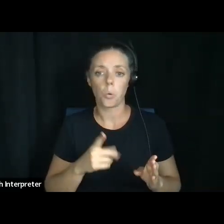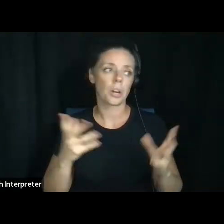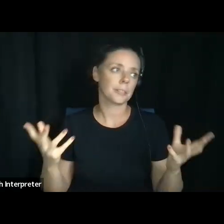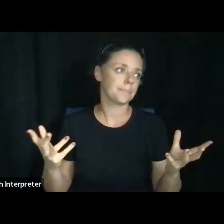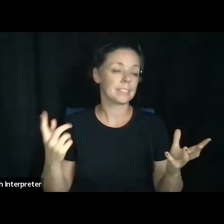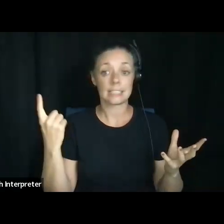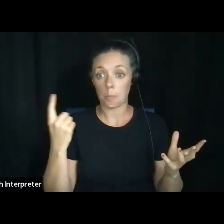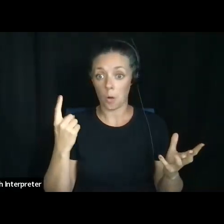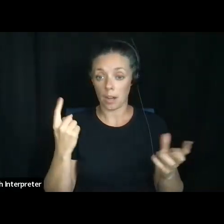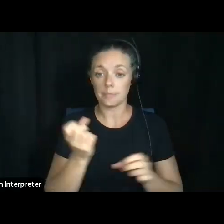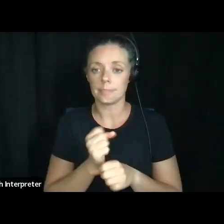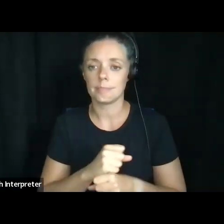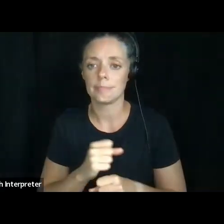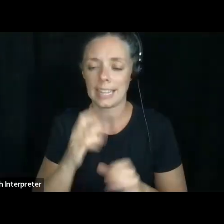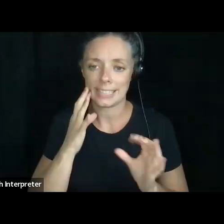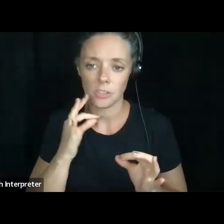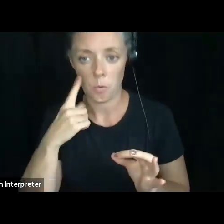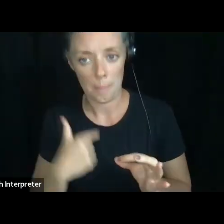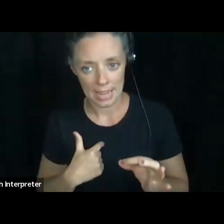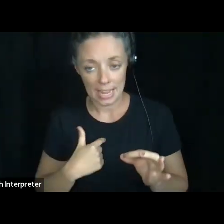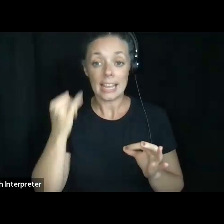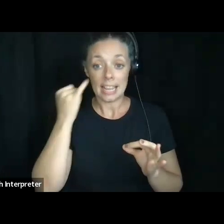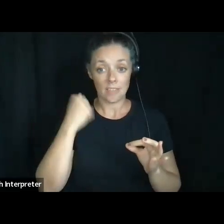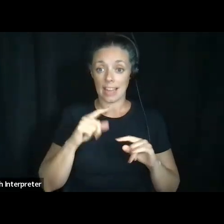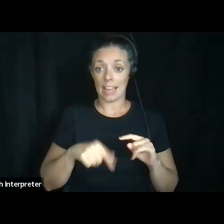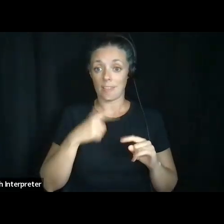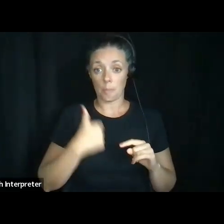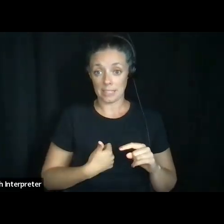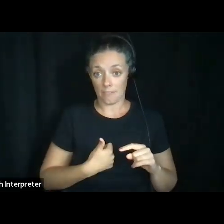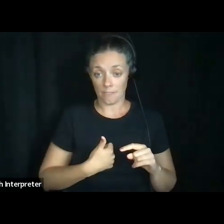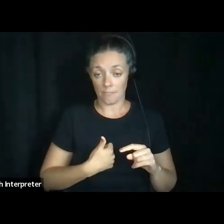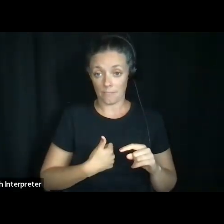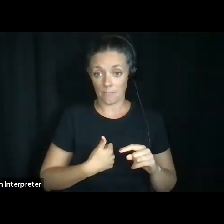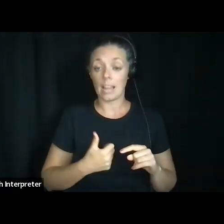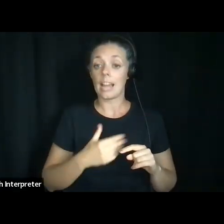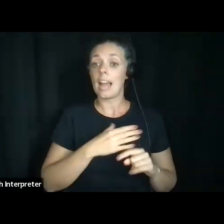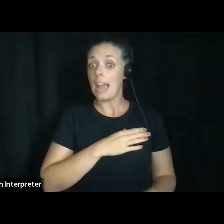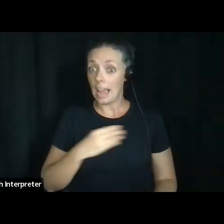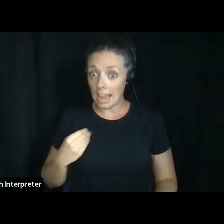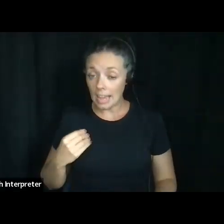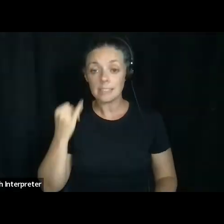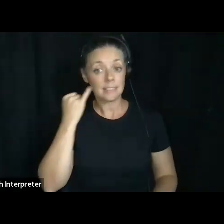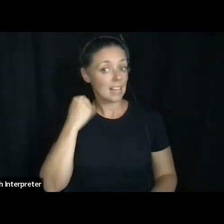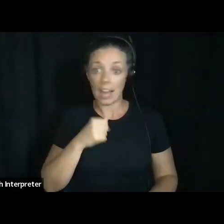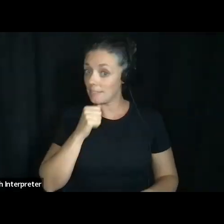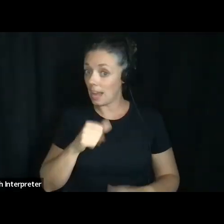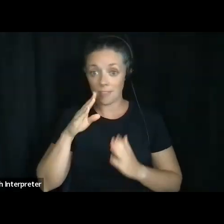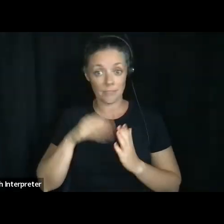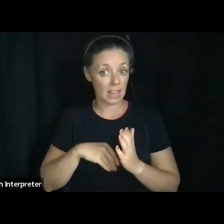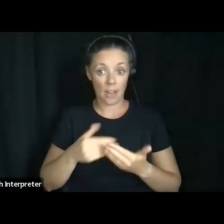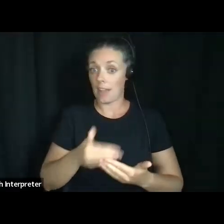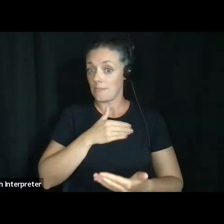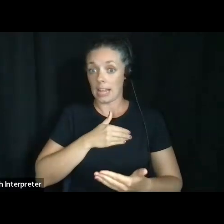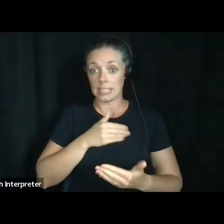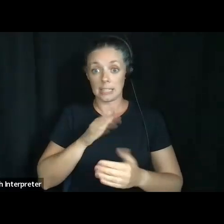someone to make decisions for me when I'm not able to do so for myself and I have not done advanced planning.